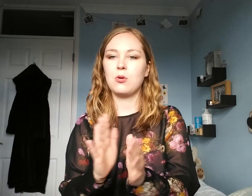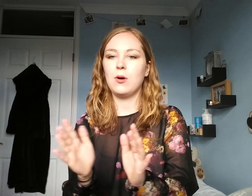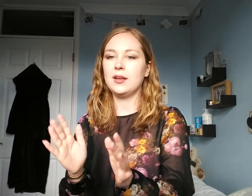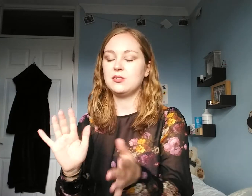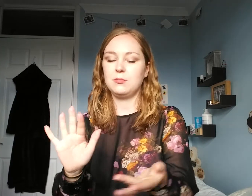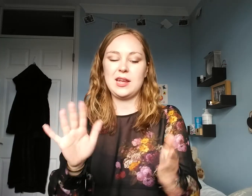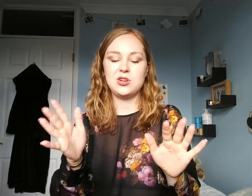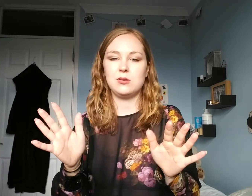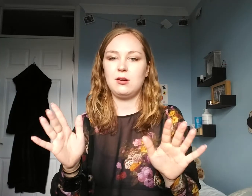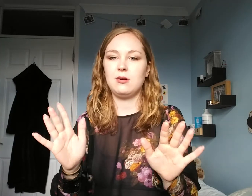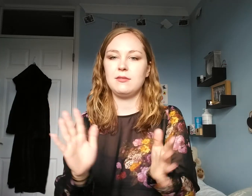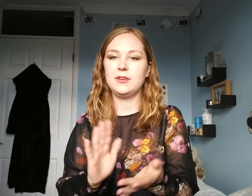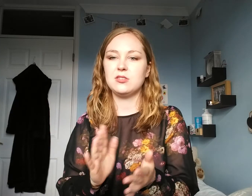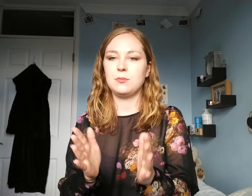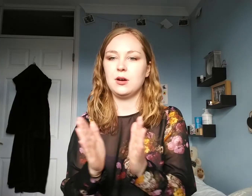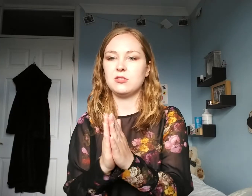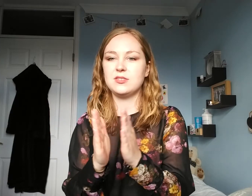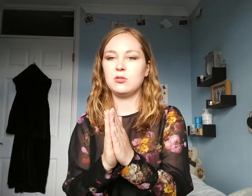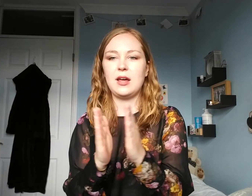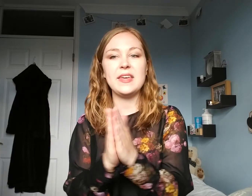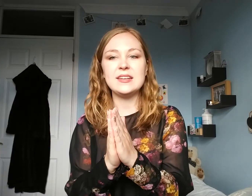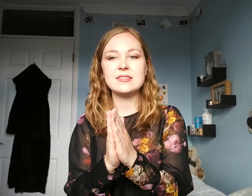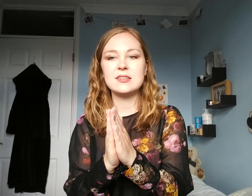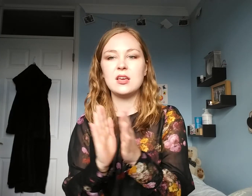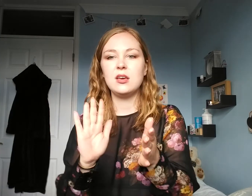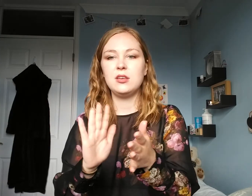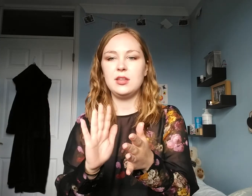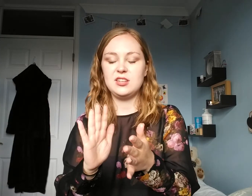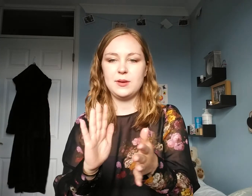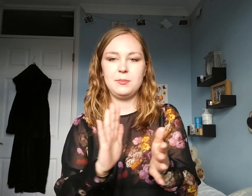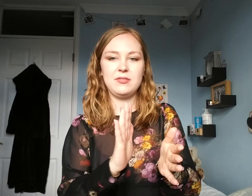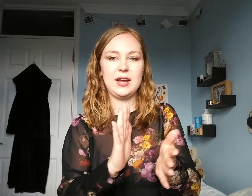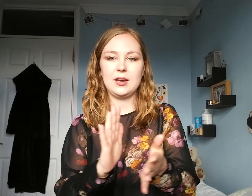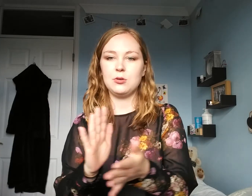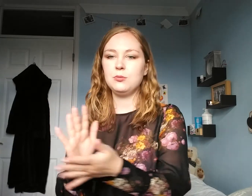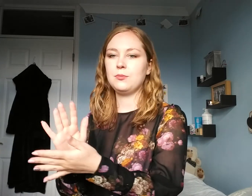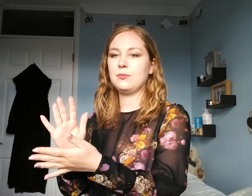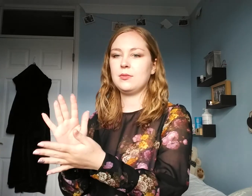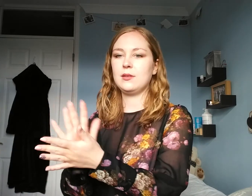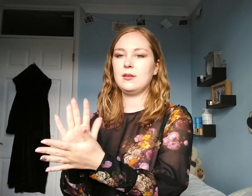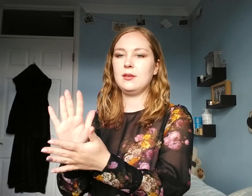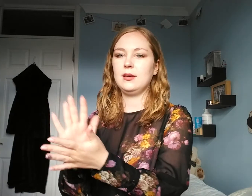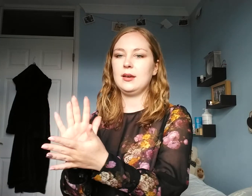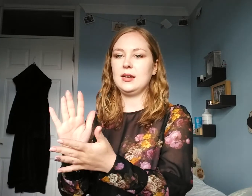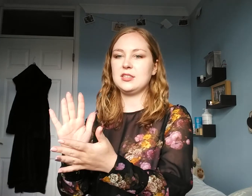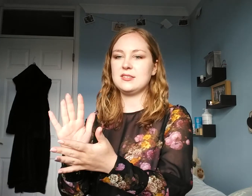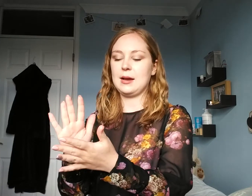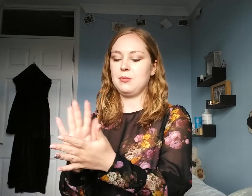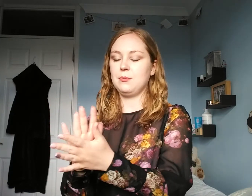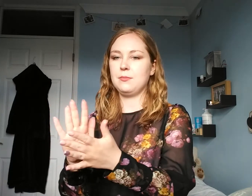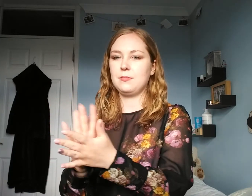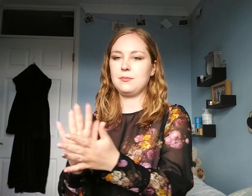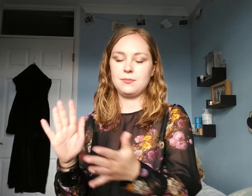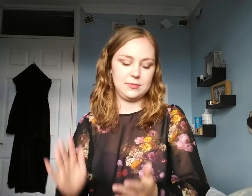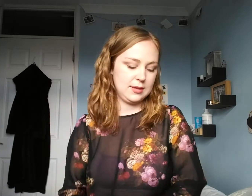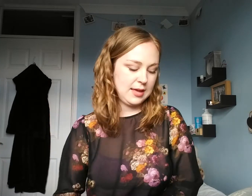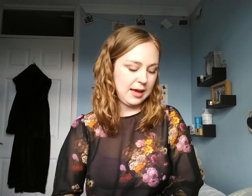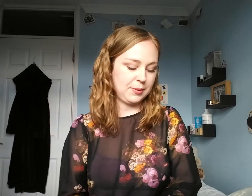quite. Make sure our fingers are apart. So, it's not like this. It needs to be a bit of an angle. And just tap them. Happy.